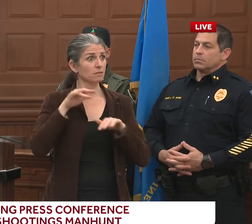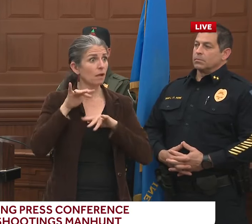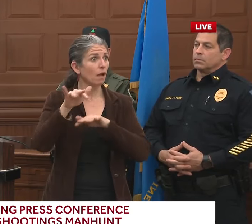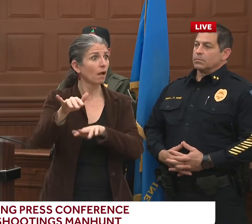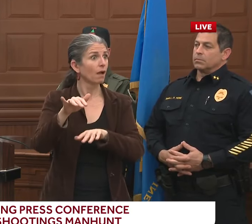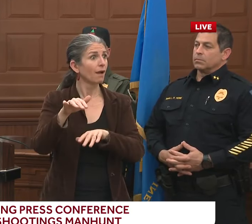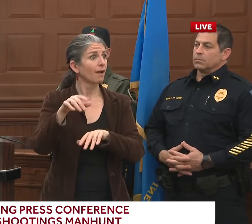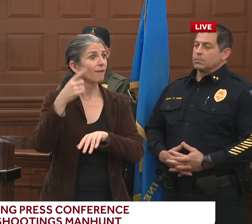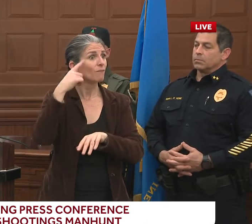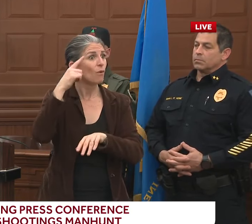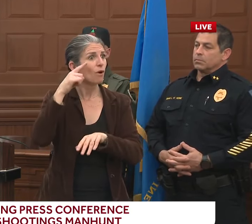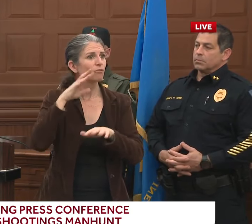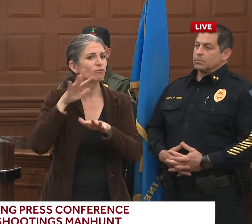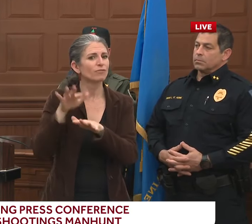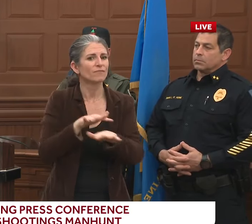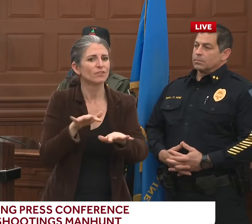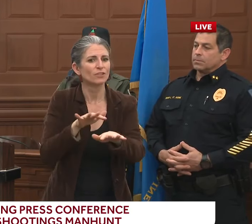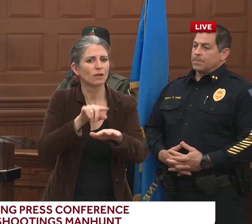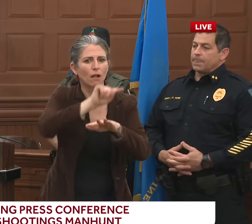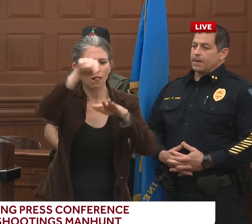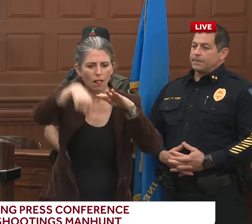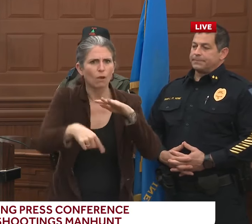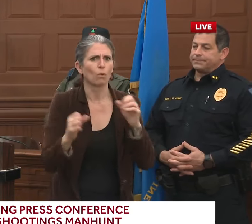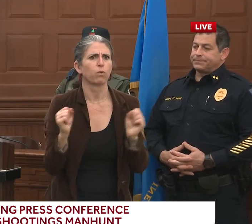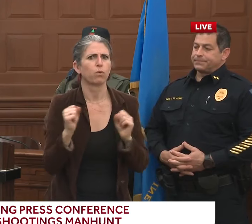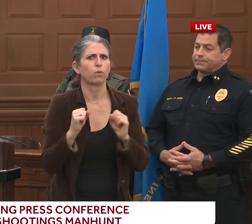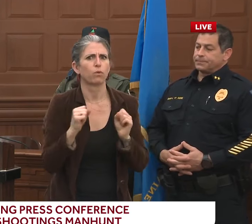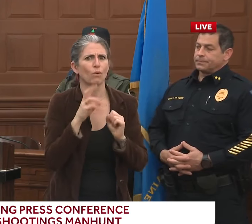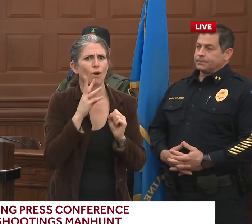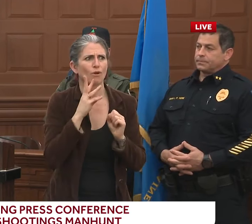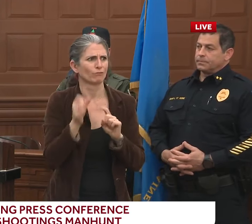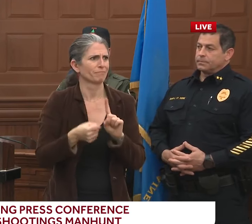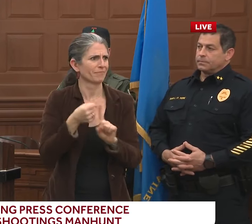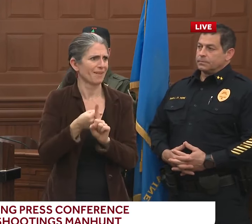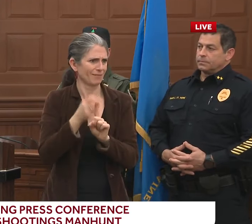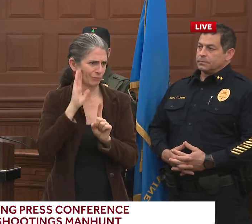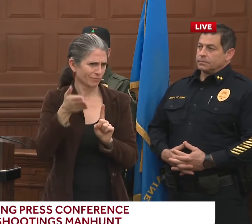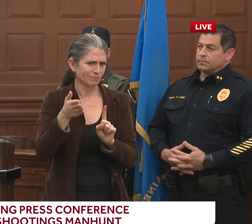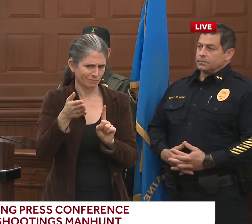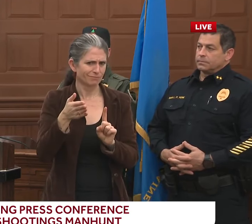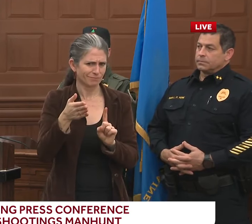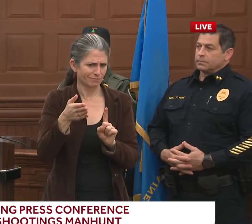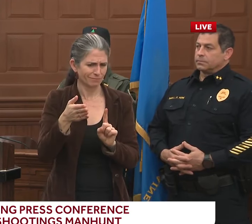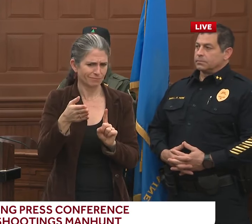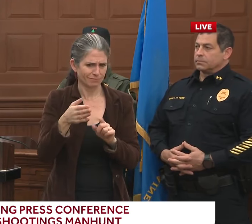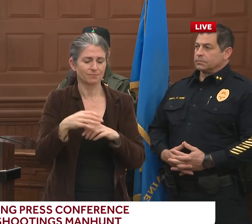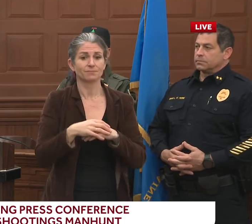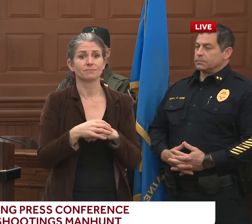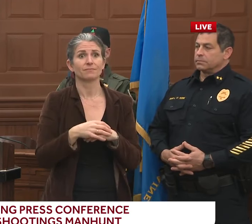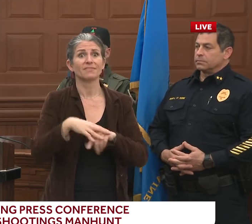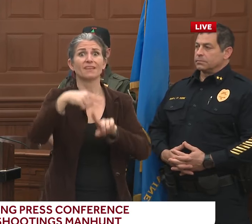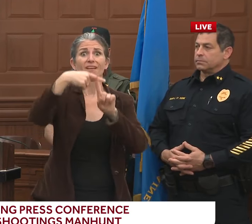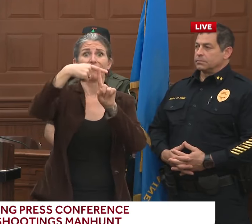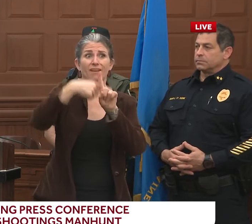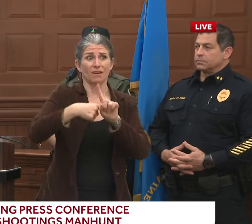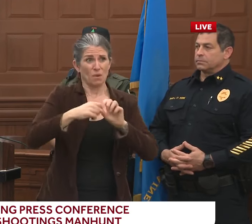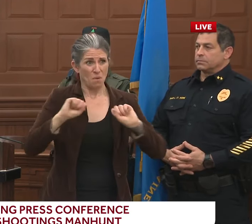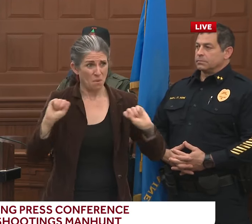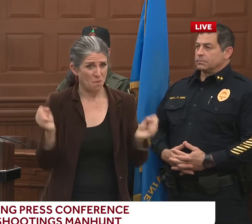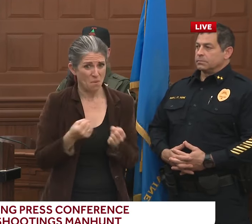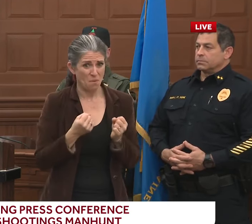look into the water. So that's one angle. If it's colder, there's an argument to be made that